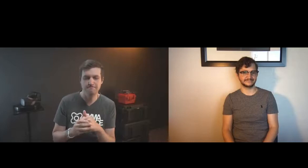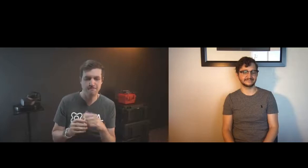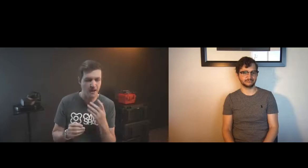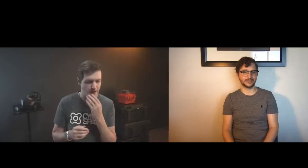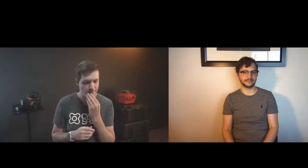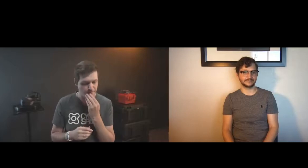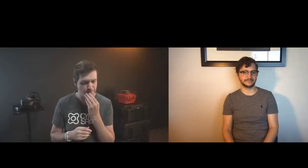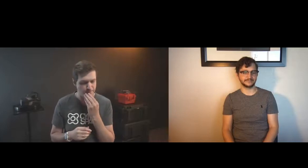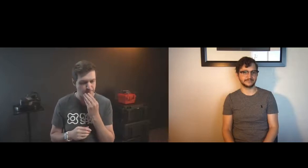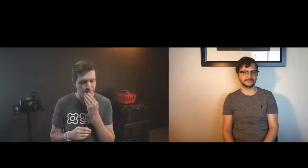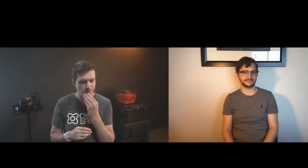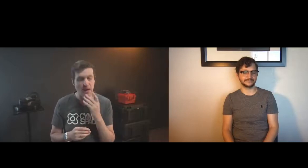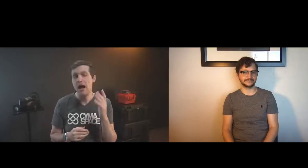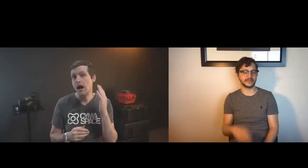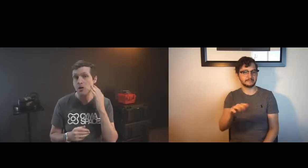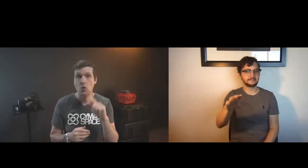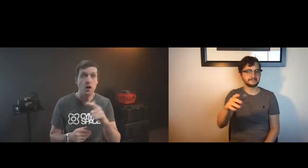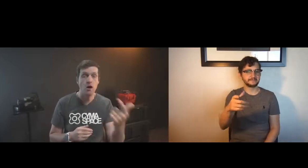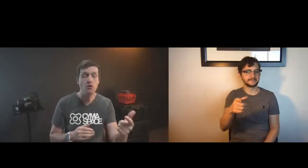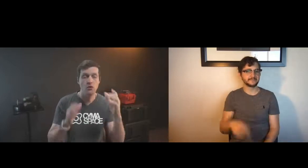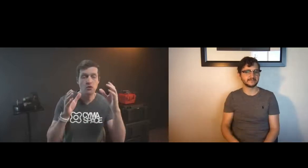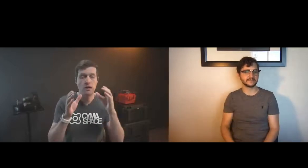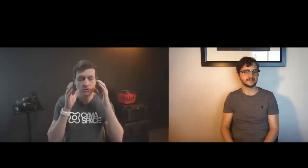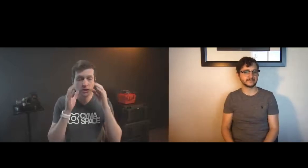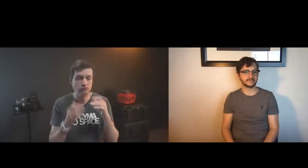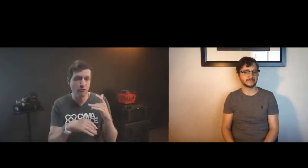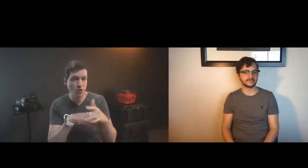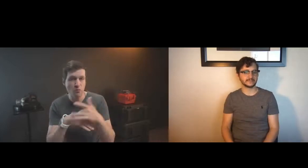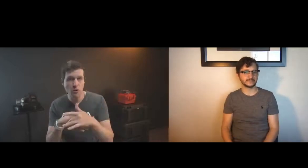now we're able to involve silence sign language technologies